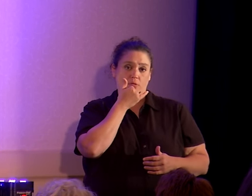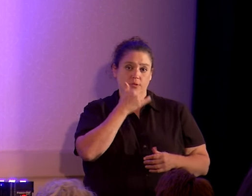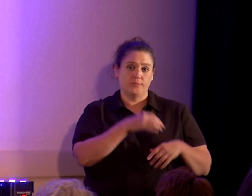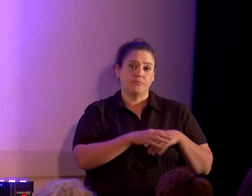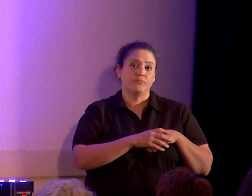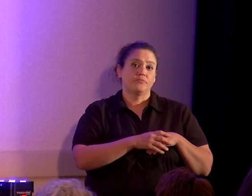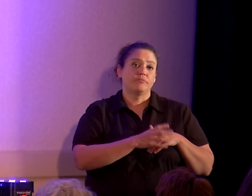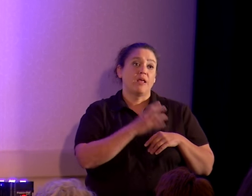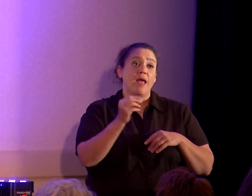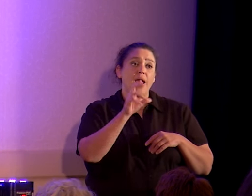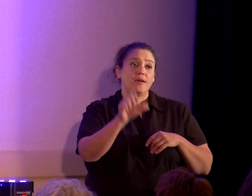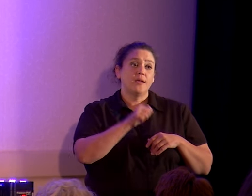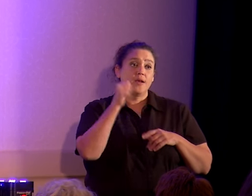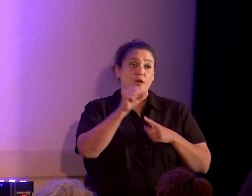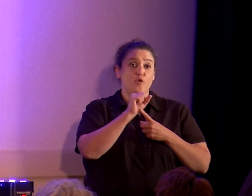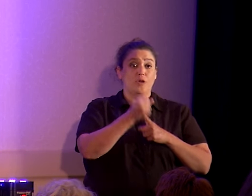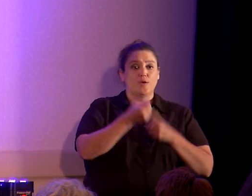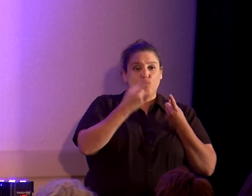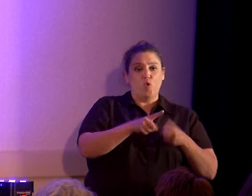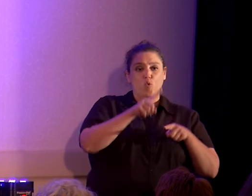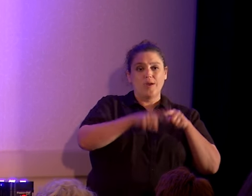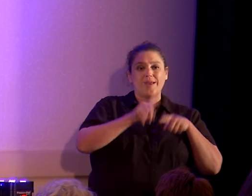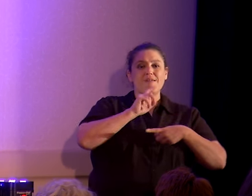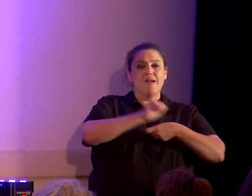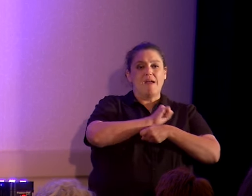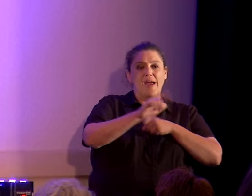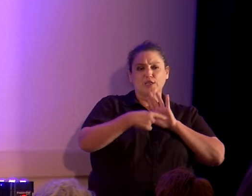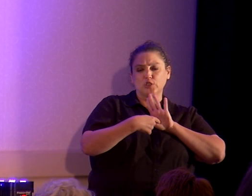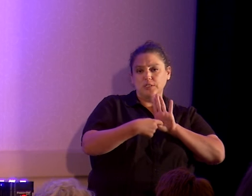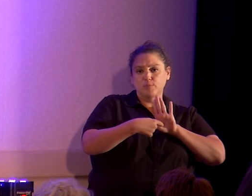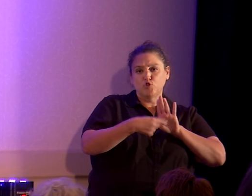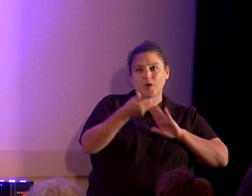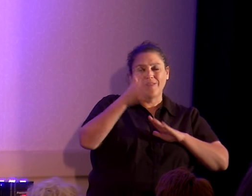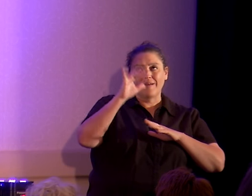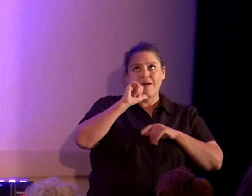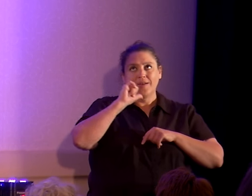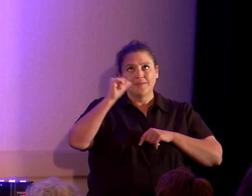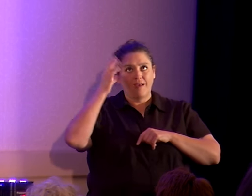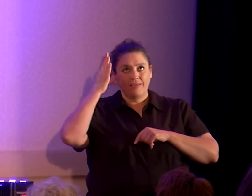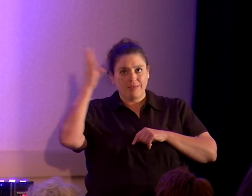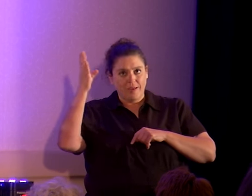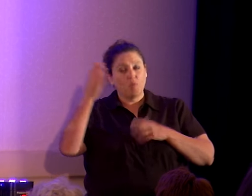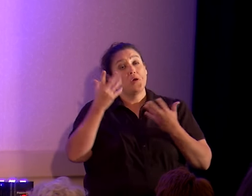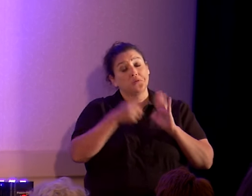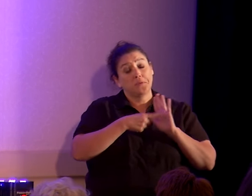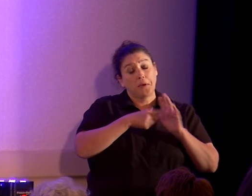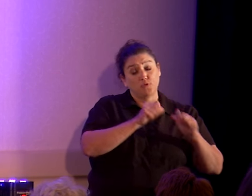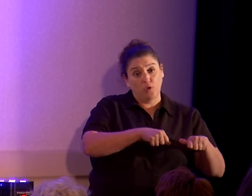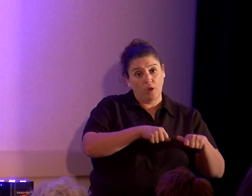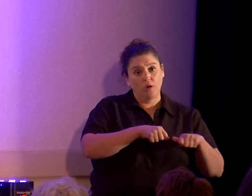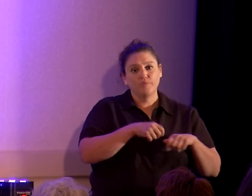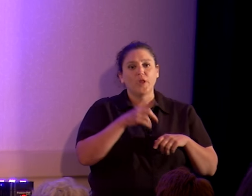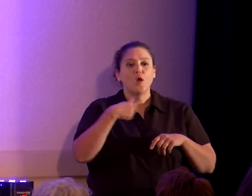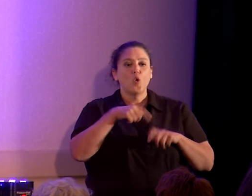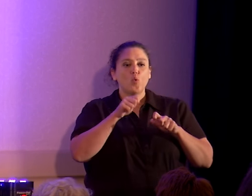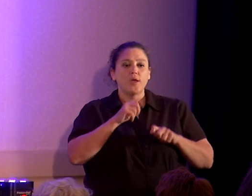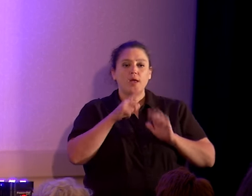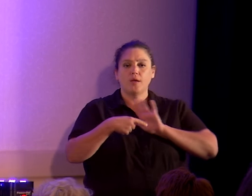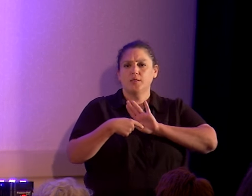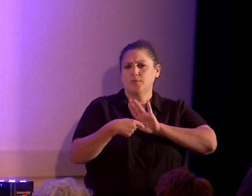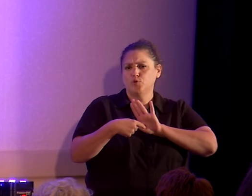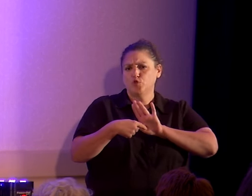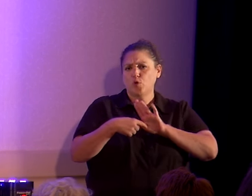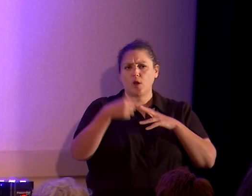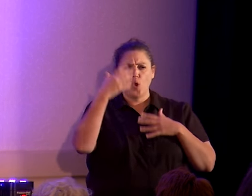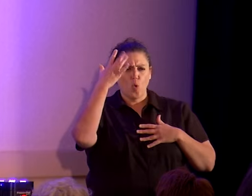And in other cases where we can't actually demonstrate, for example, that God doesn't exist, although in some cases you can, we can demonstrate why